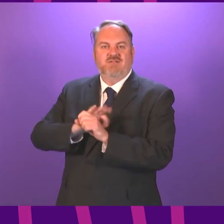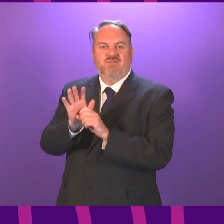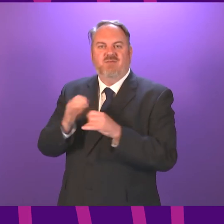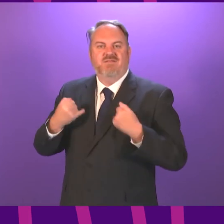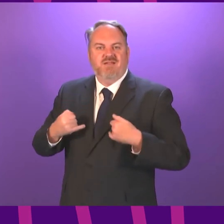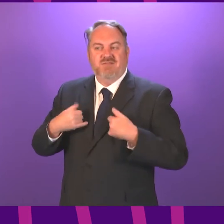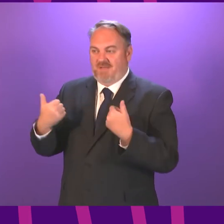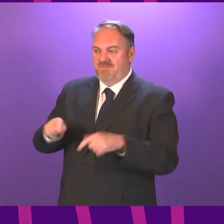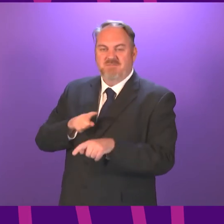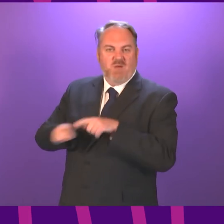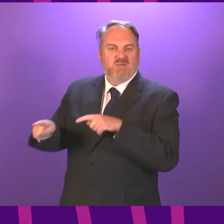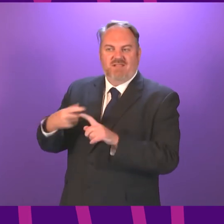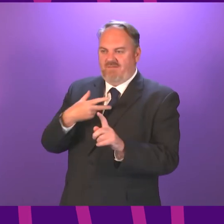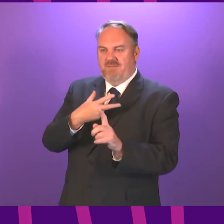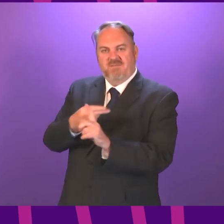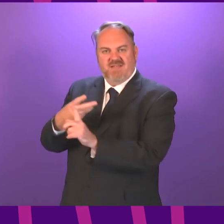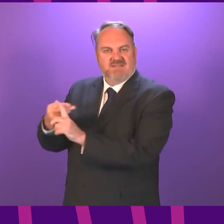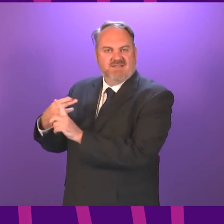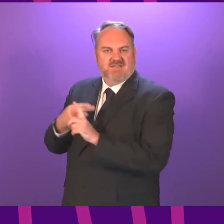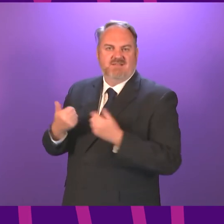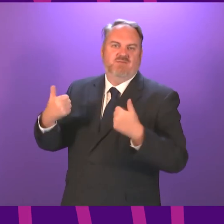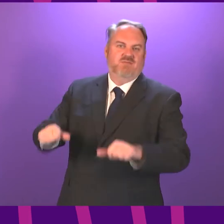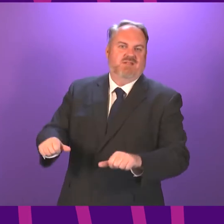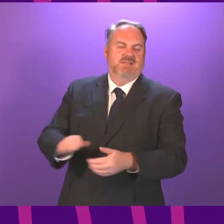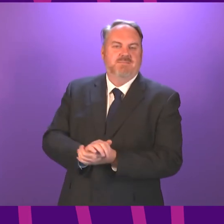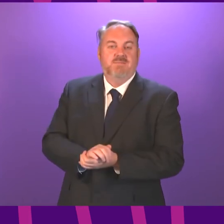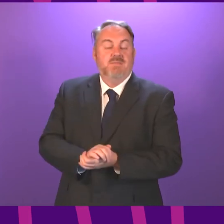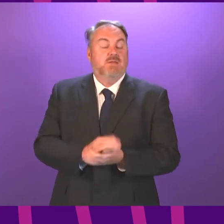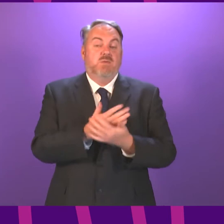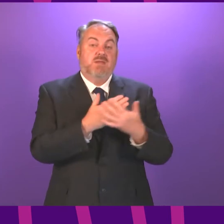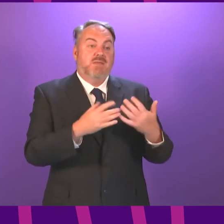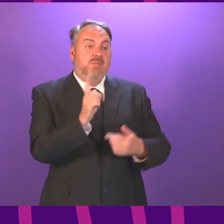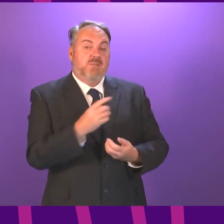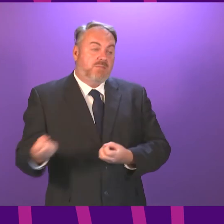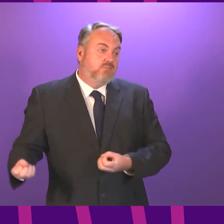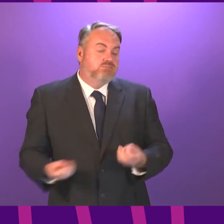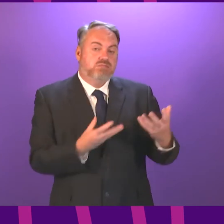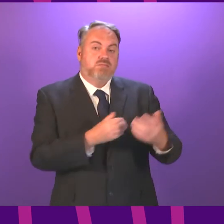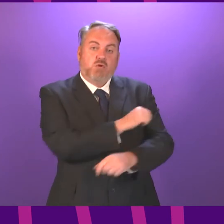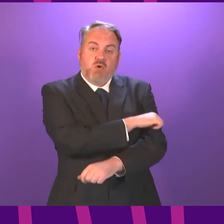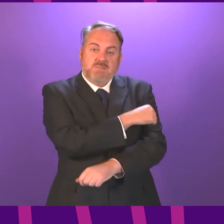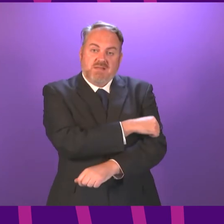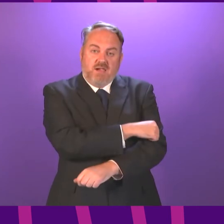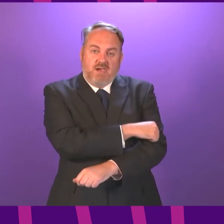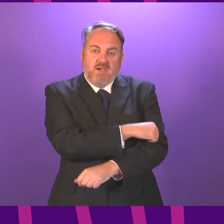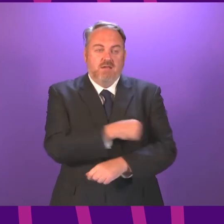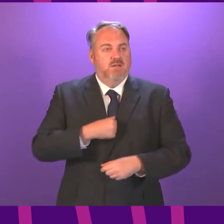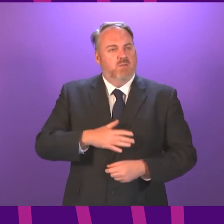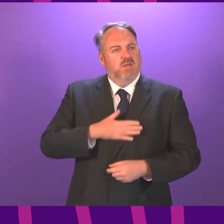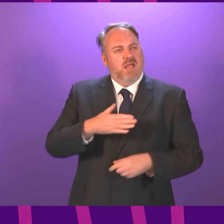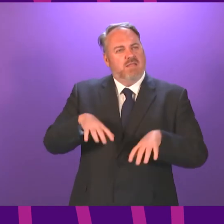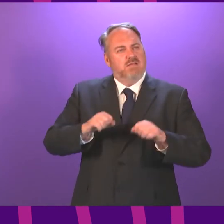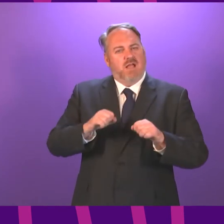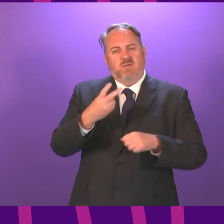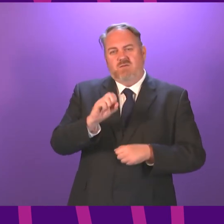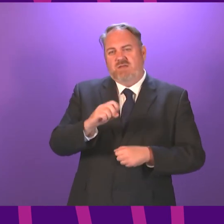vaccination may be reducing the proportion of people who require hospital treatment as a result of COVID. At the start of the year, around 10